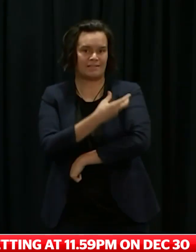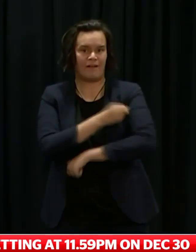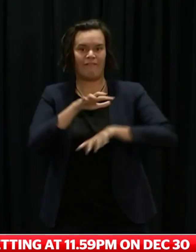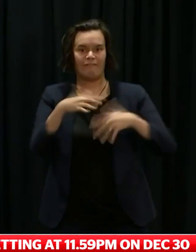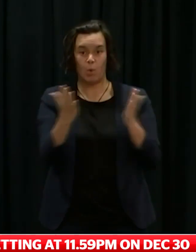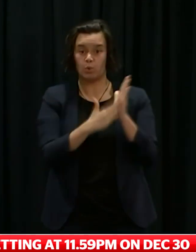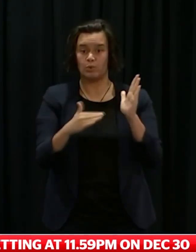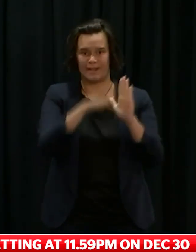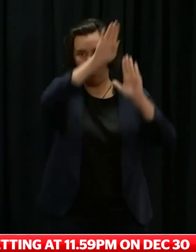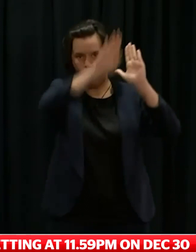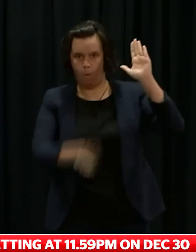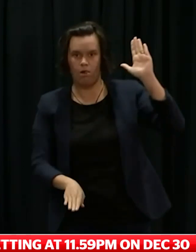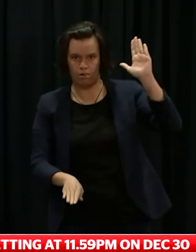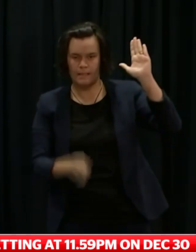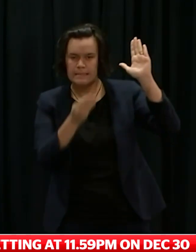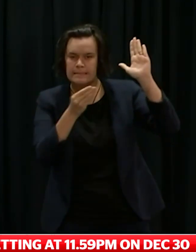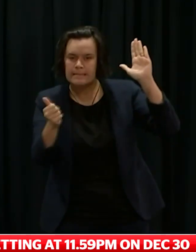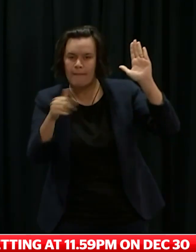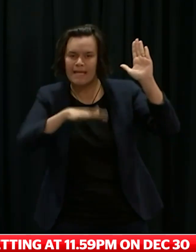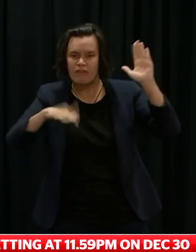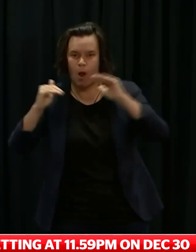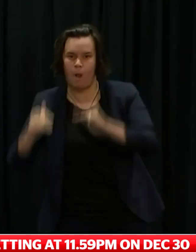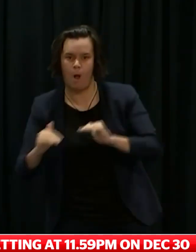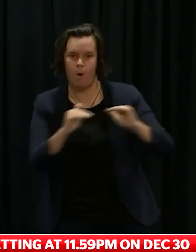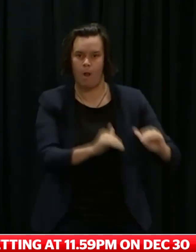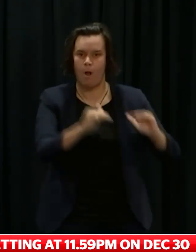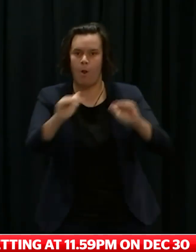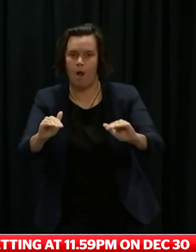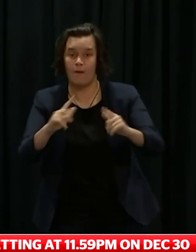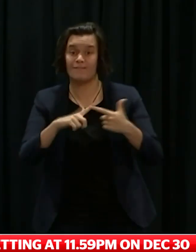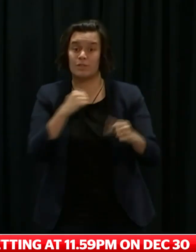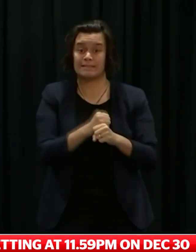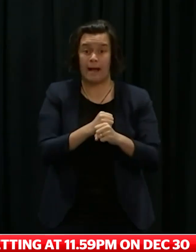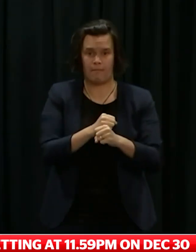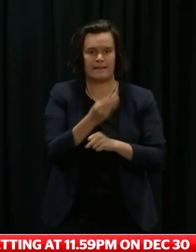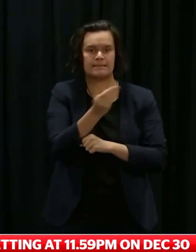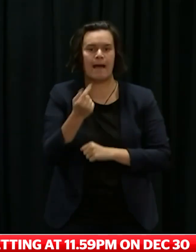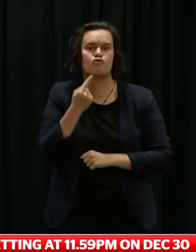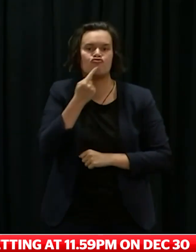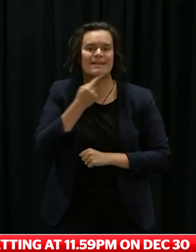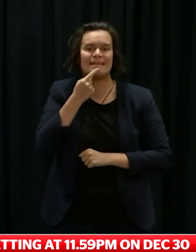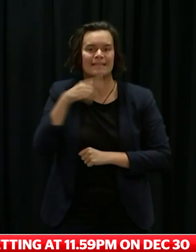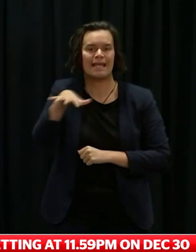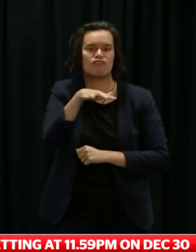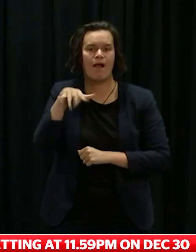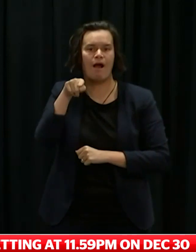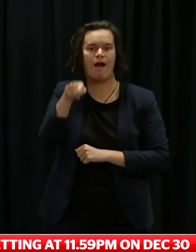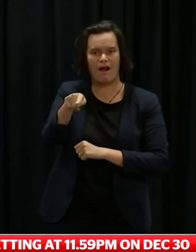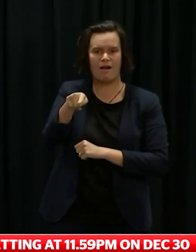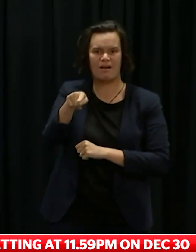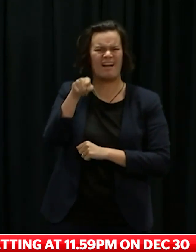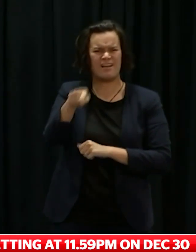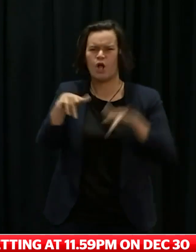of the country. Those areas outside of Auckland that are in red, for the most part, won't reach rates in the mid